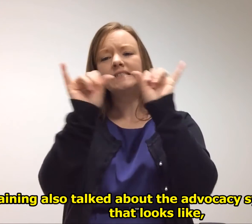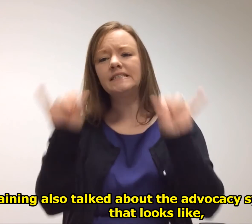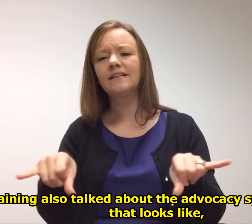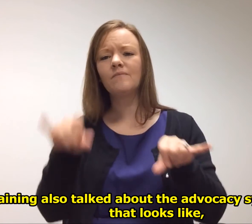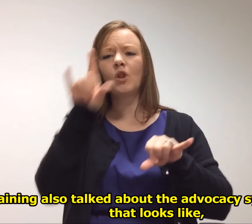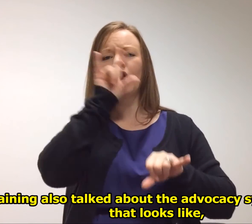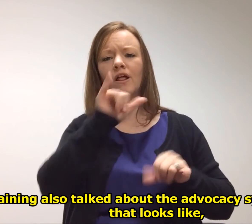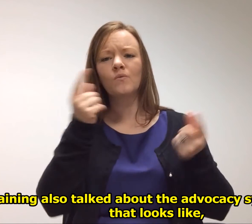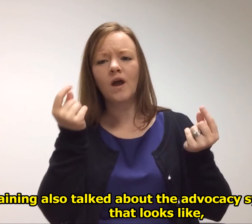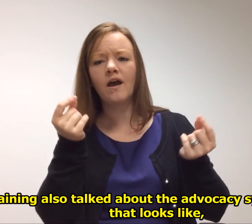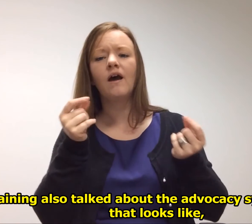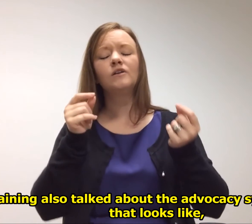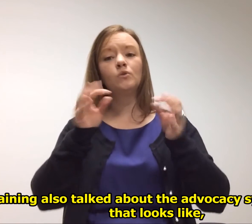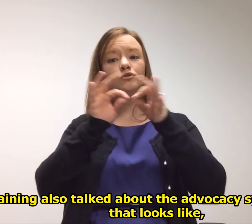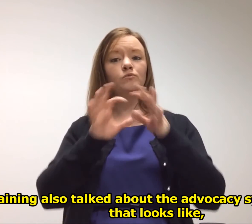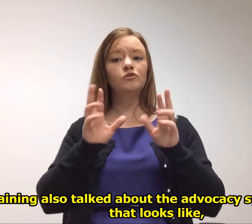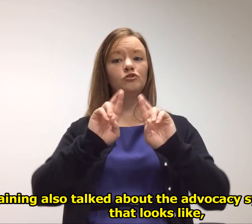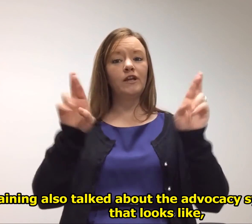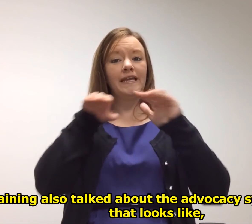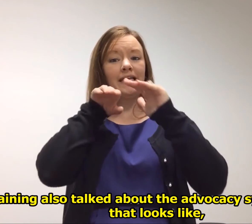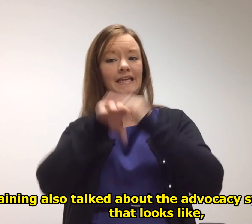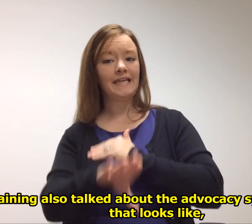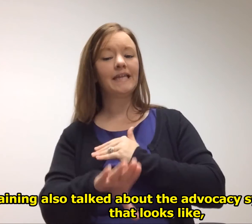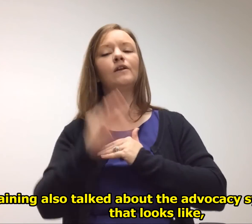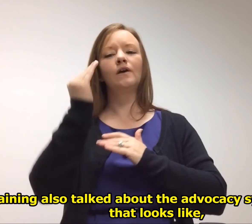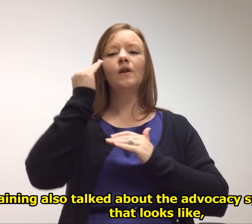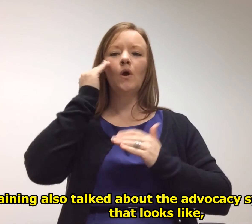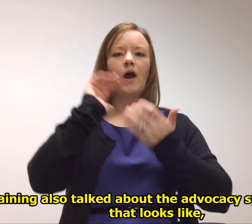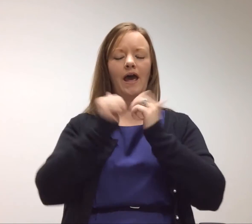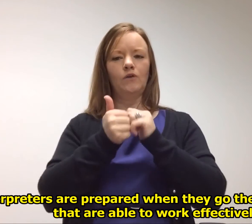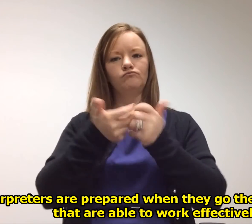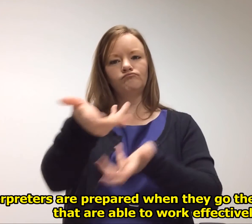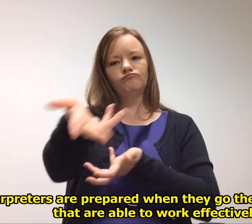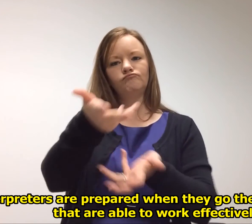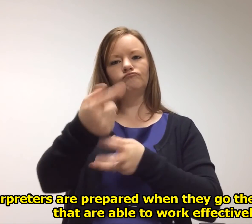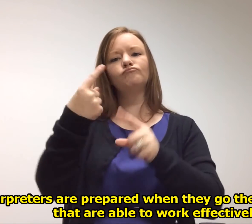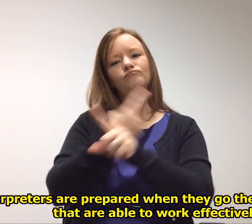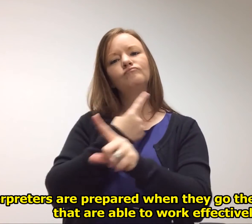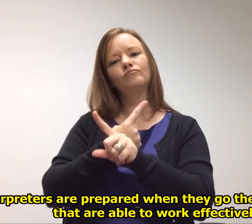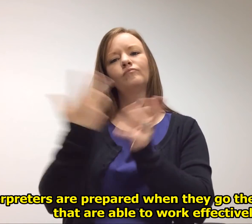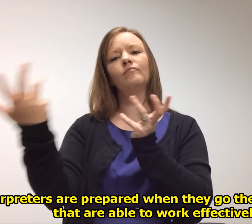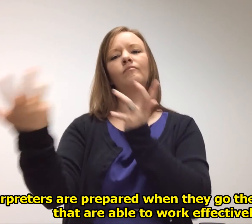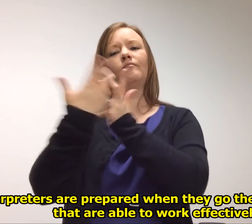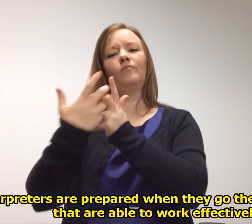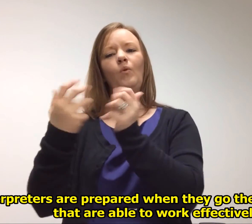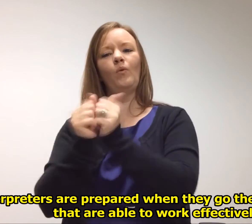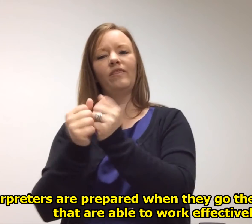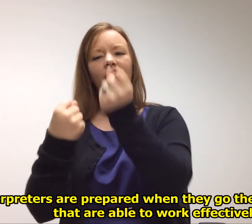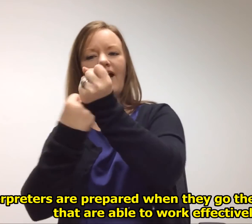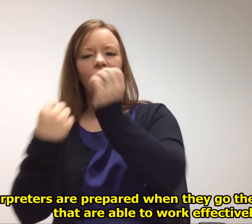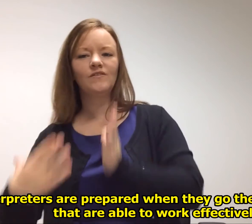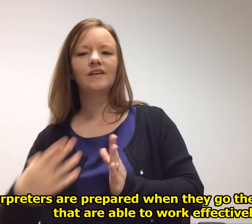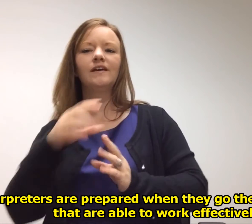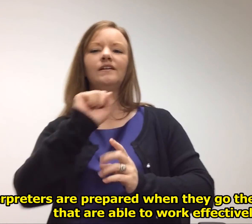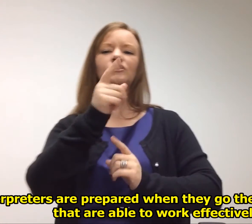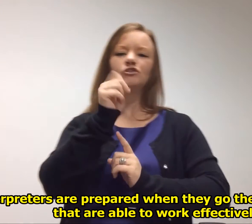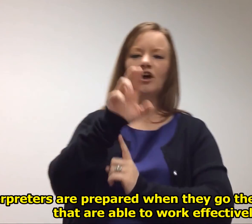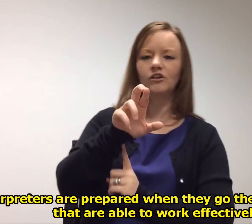training also talked about the advocacy system and what that looks like so interpreters are prepared when they go there to make sure that they are able to work